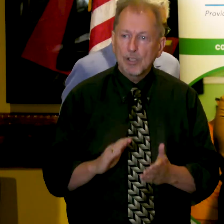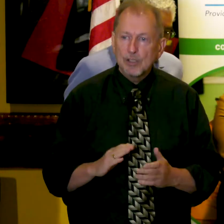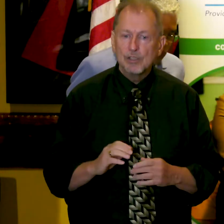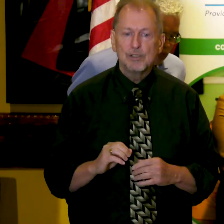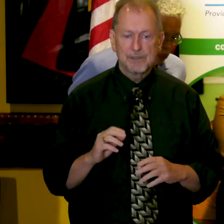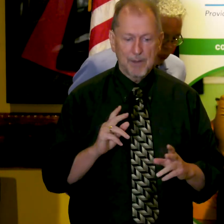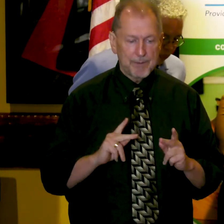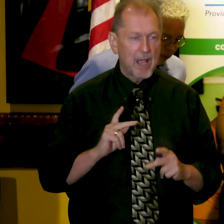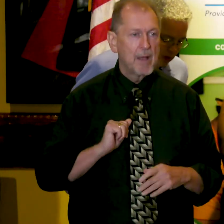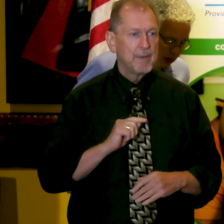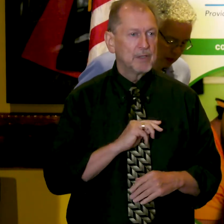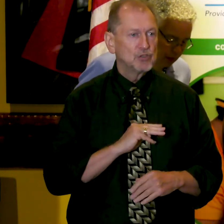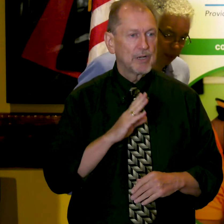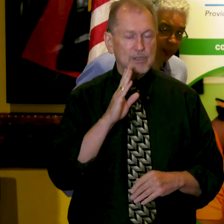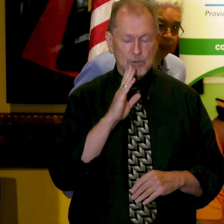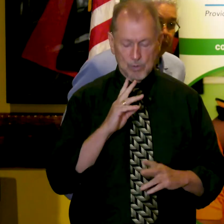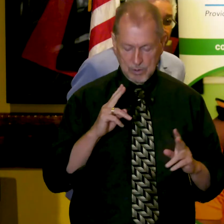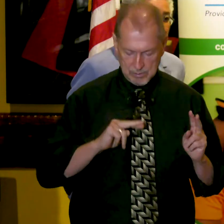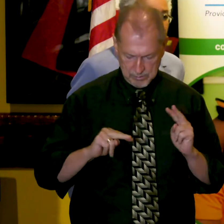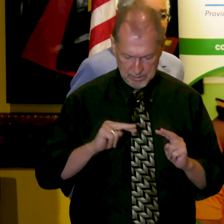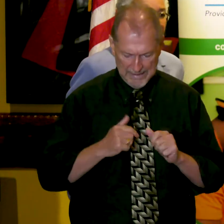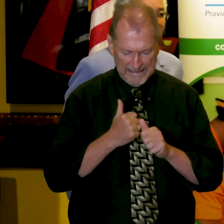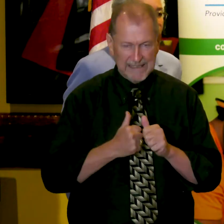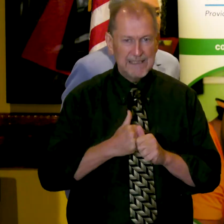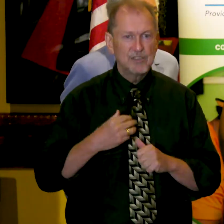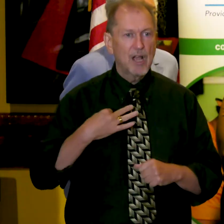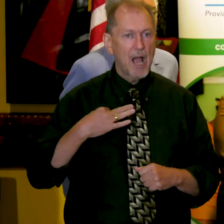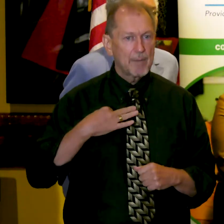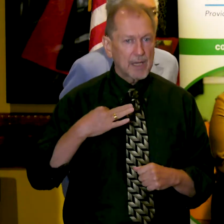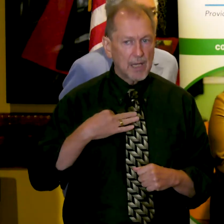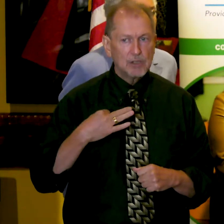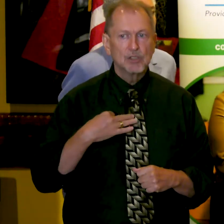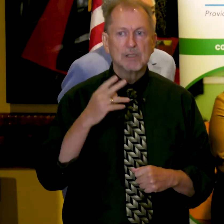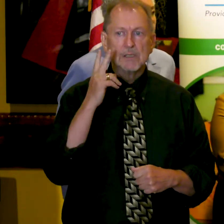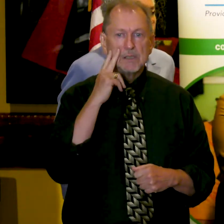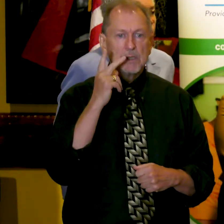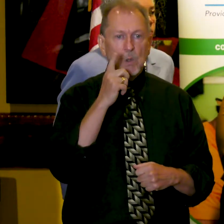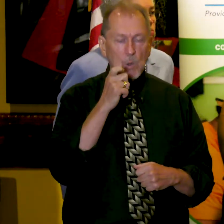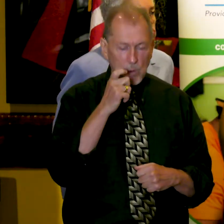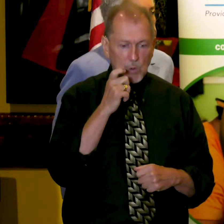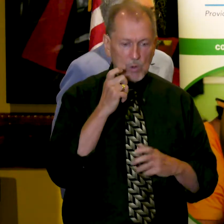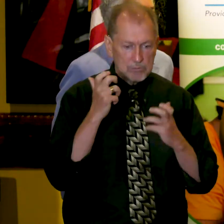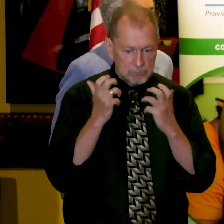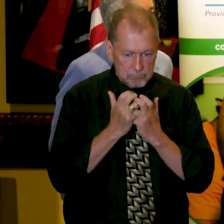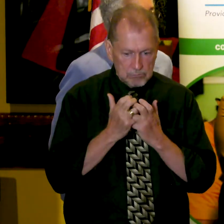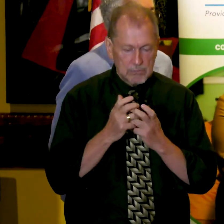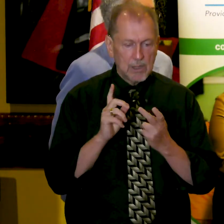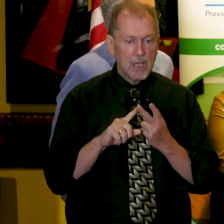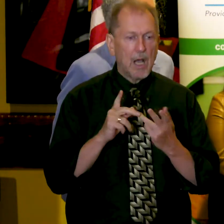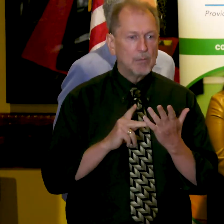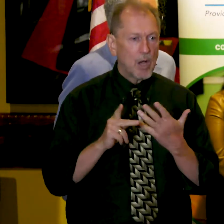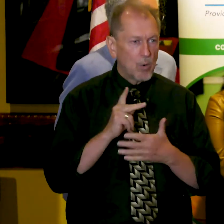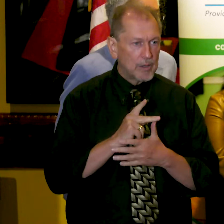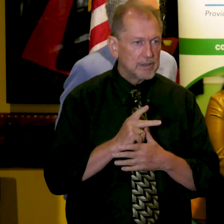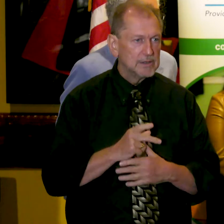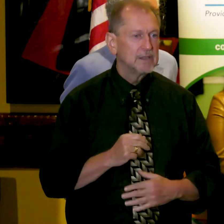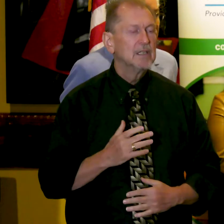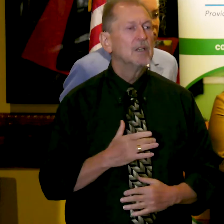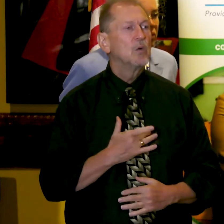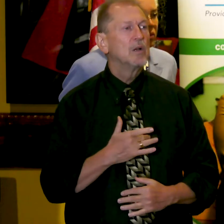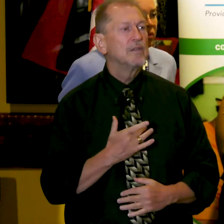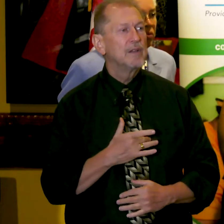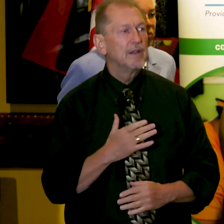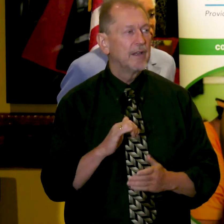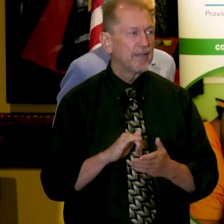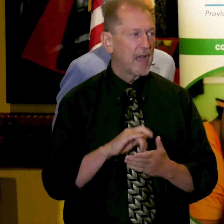administrators will be reviewing every application for eligibility and our priorities. We anticipate that will take